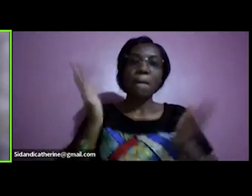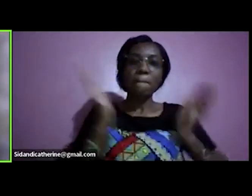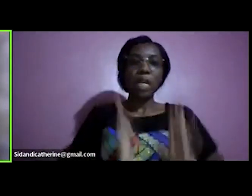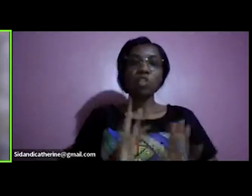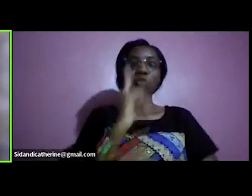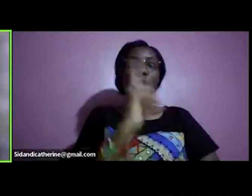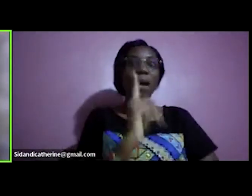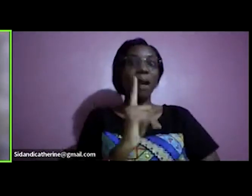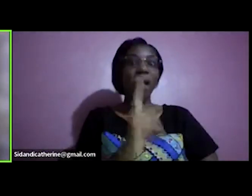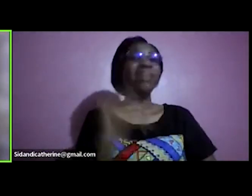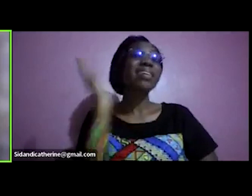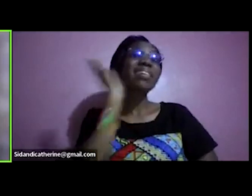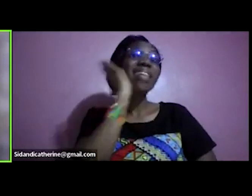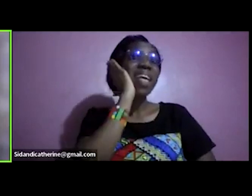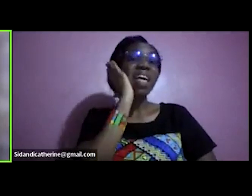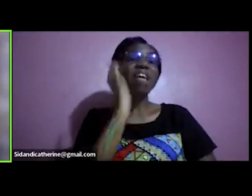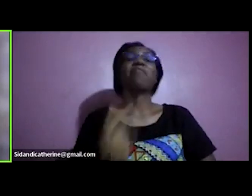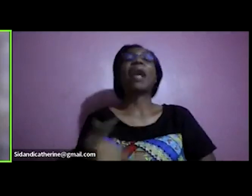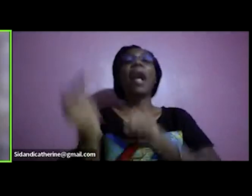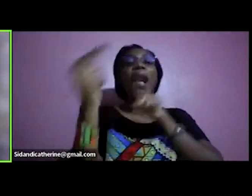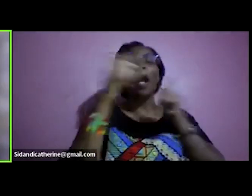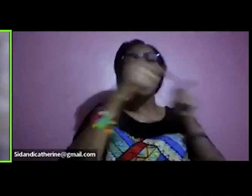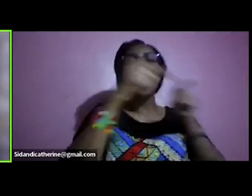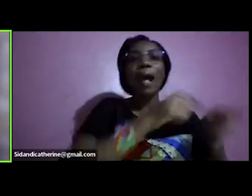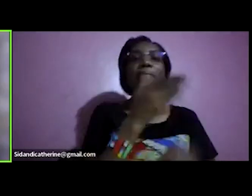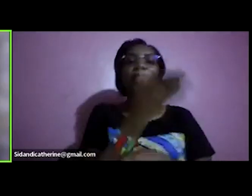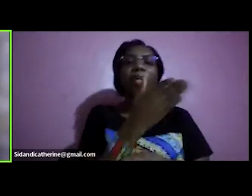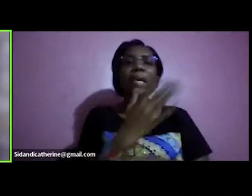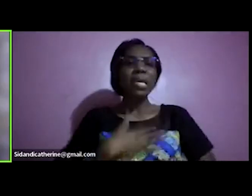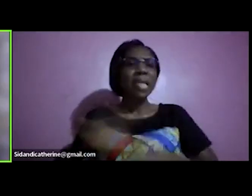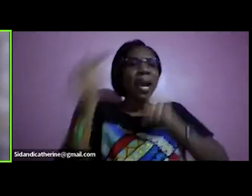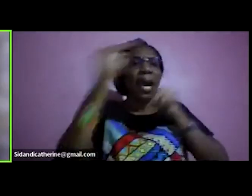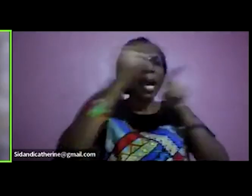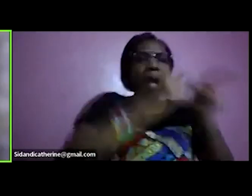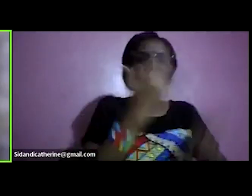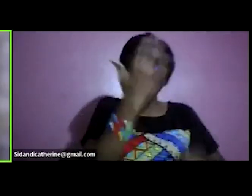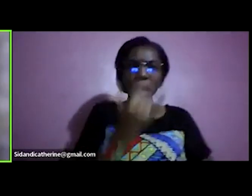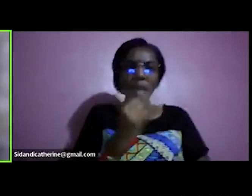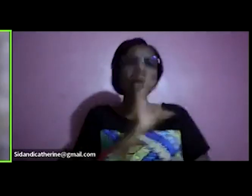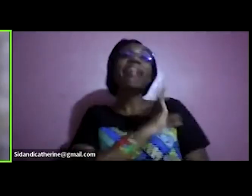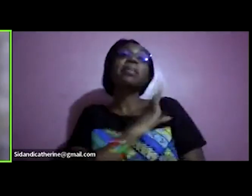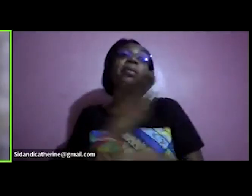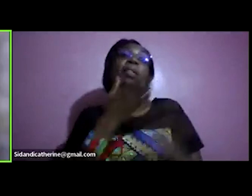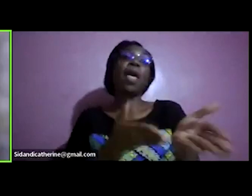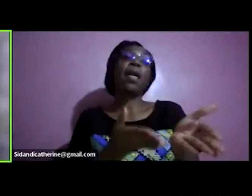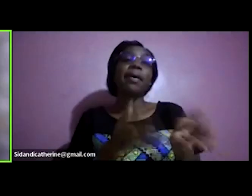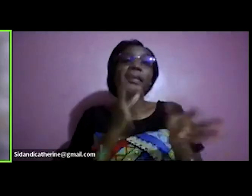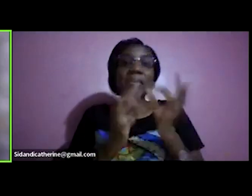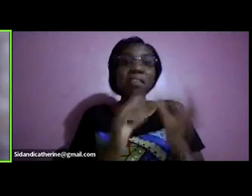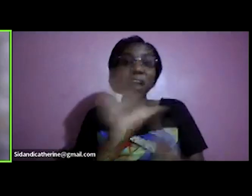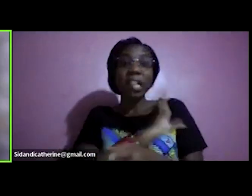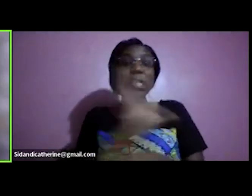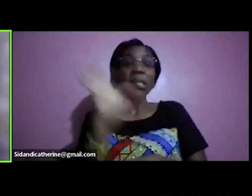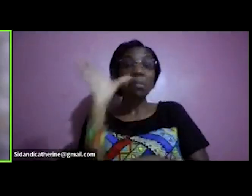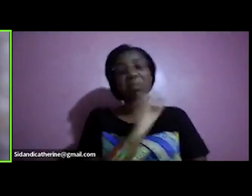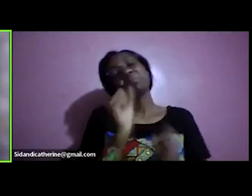also showed up for the physical session and the only reason he showed up is because katherine was there so uh if you know anyone who